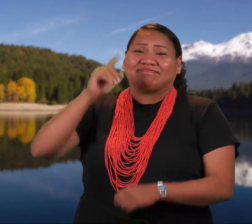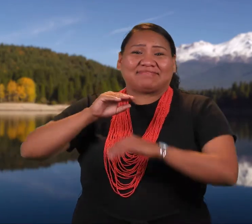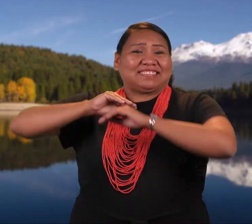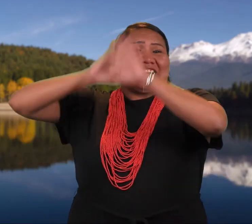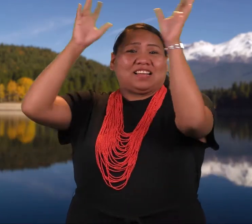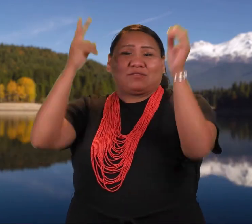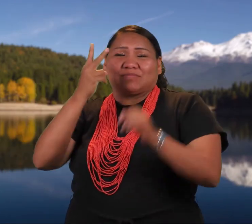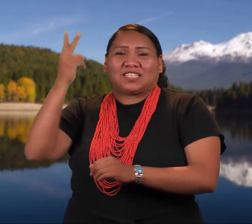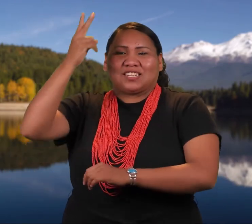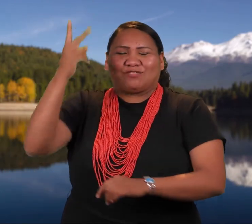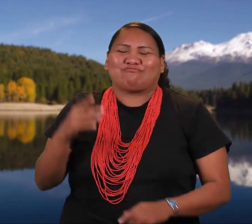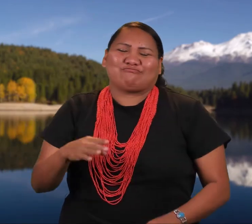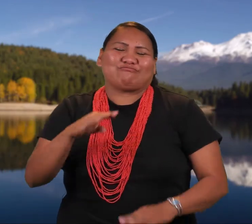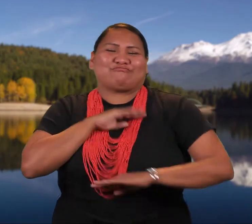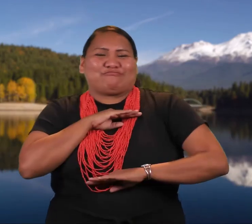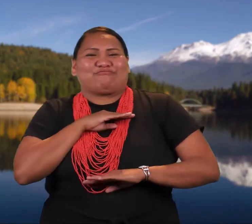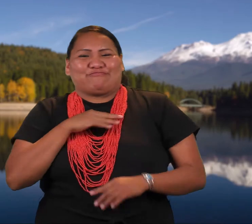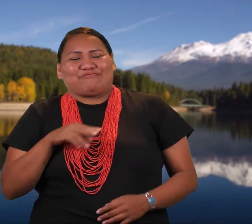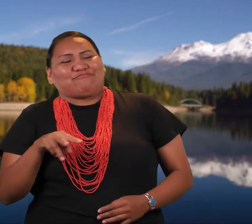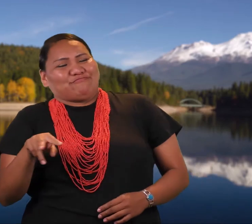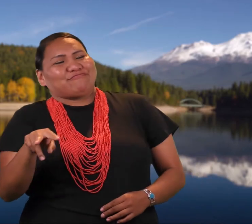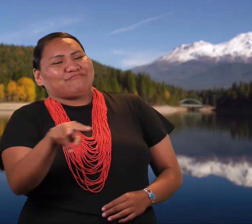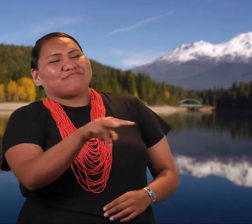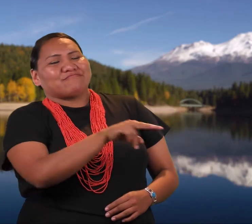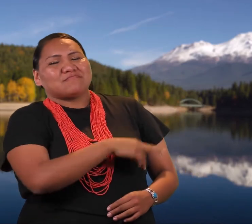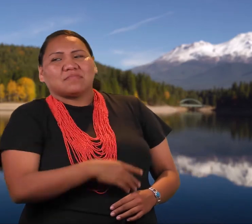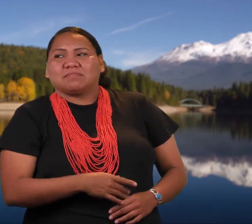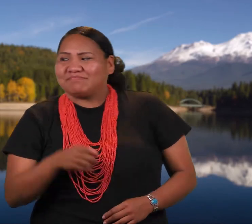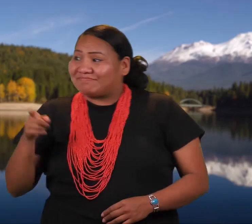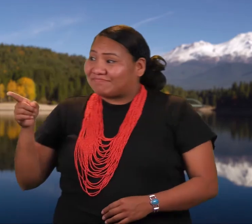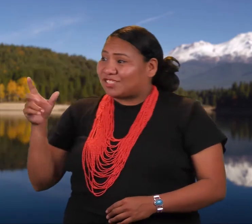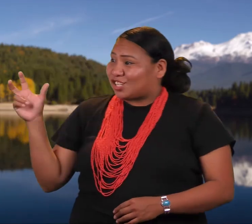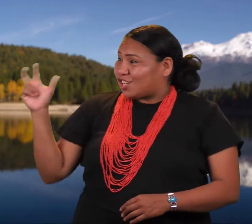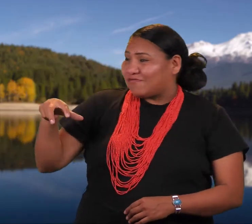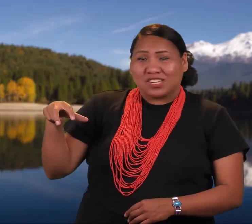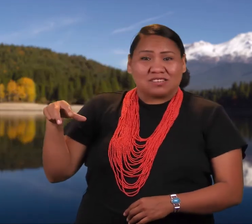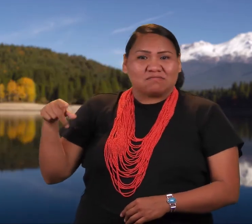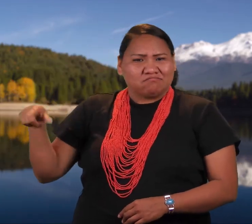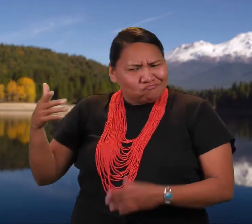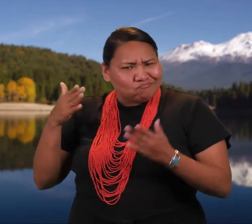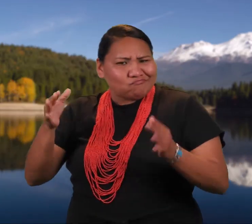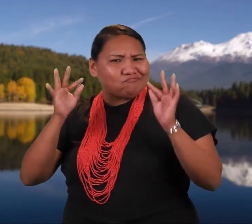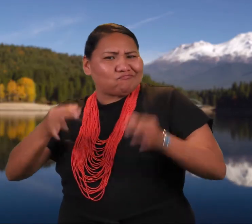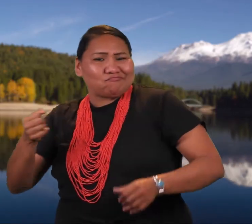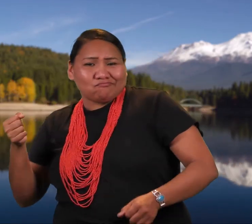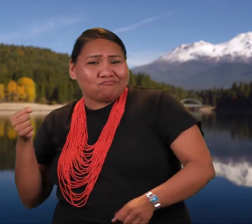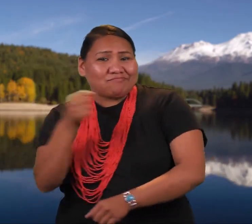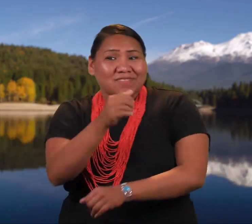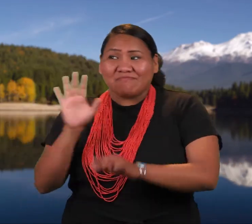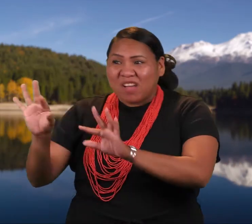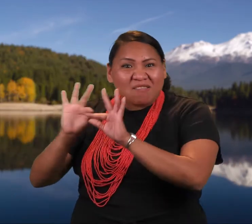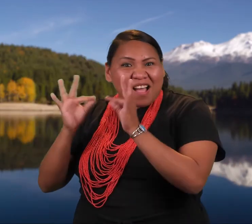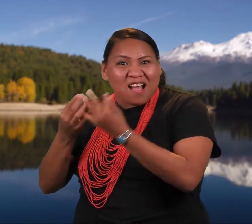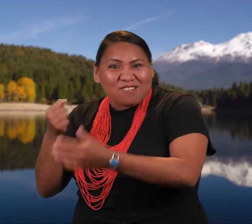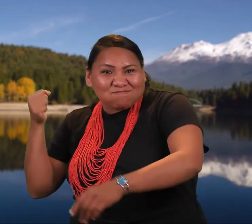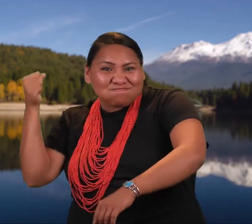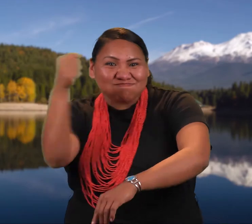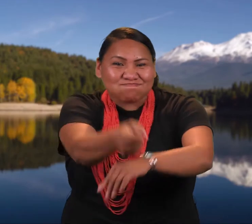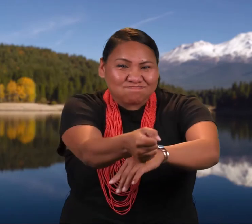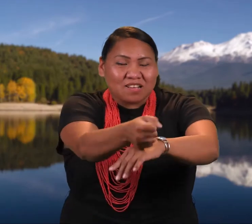Pleased with what he had done, the chief of the sky spirits decided to bring his family down and live on earth himself.